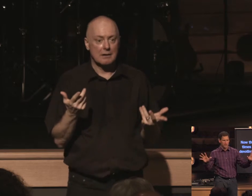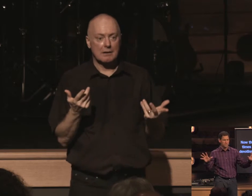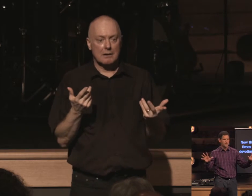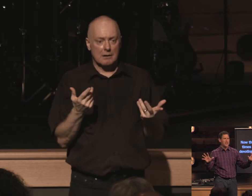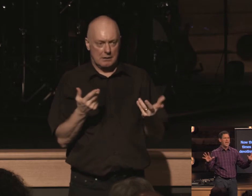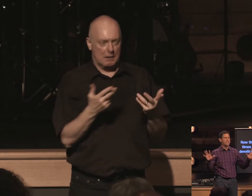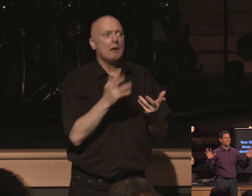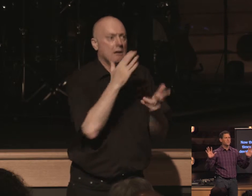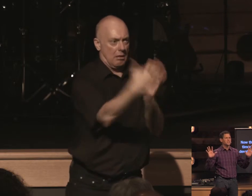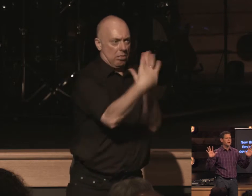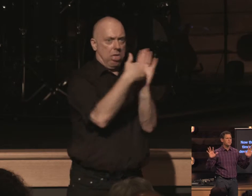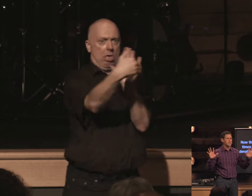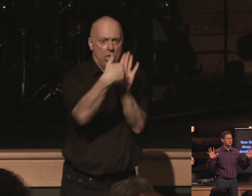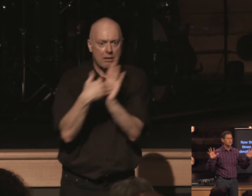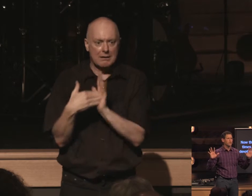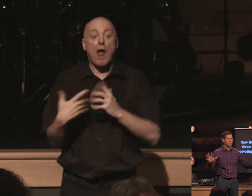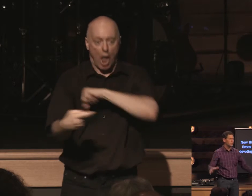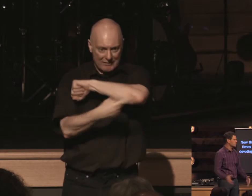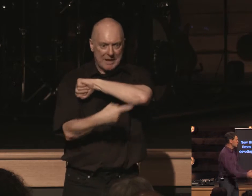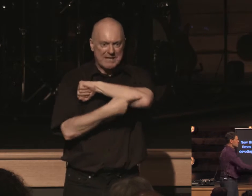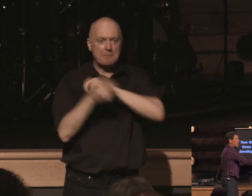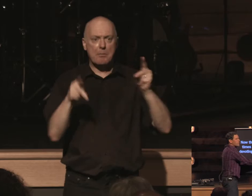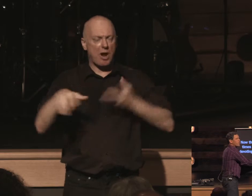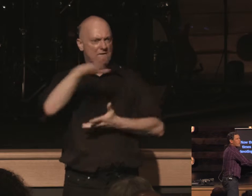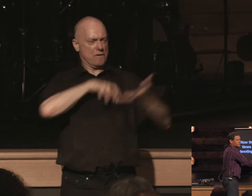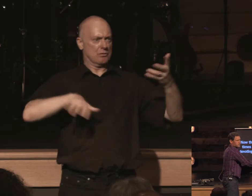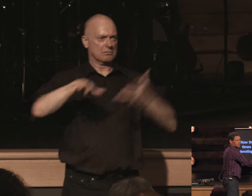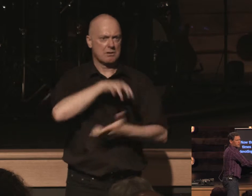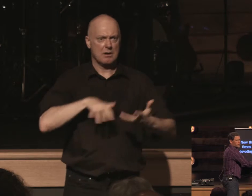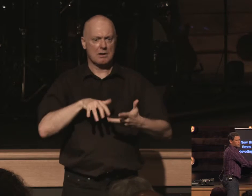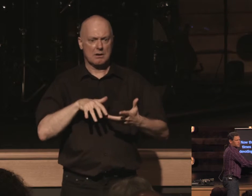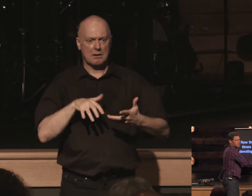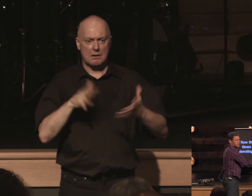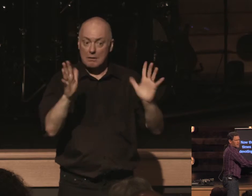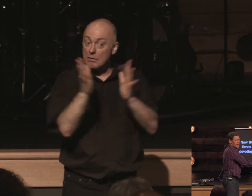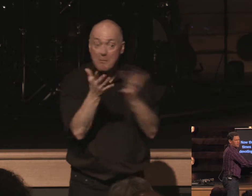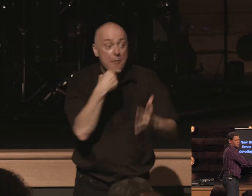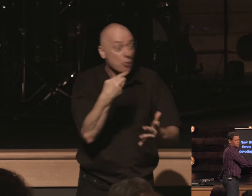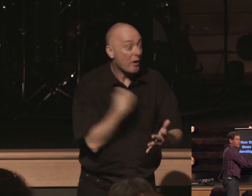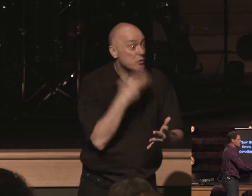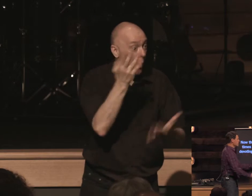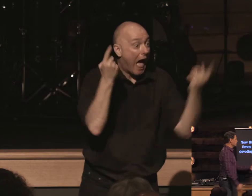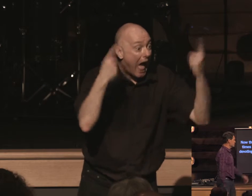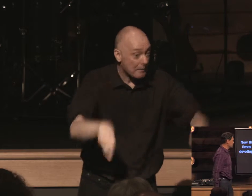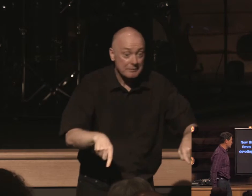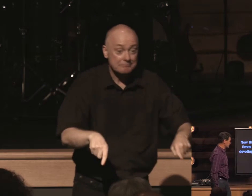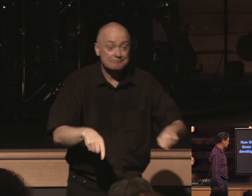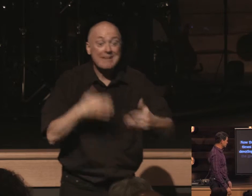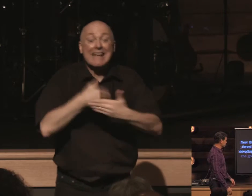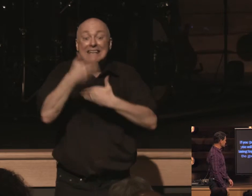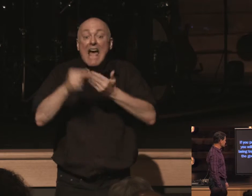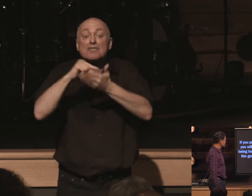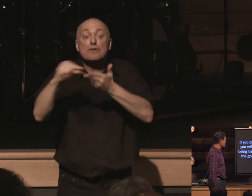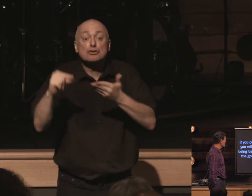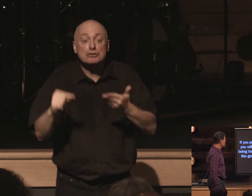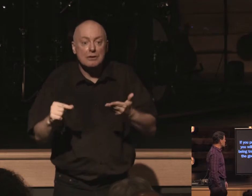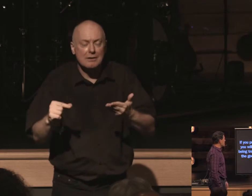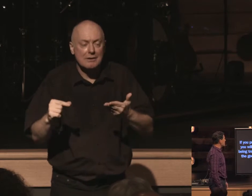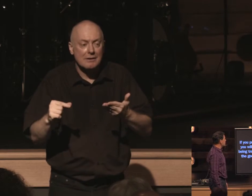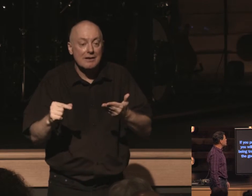and the temptation for confusion the bible promised us this was going to happen okay here's the next verse if you